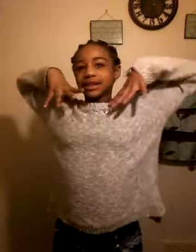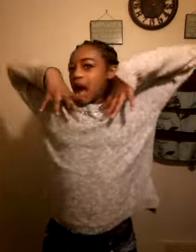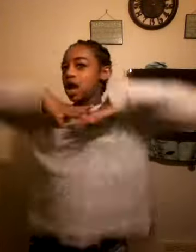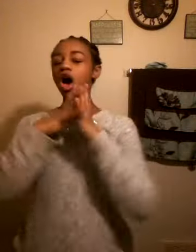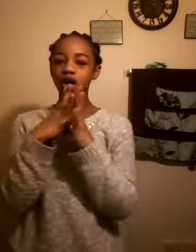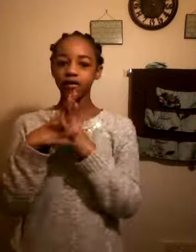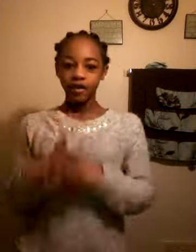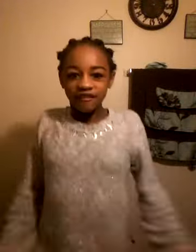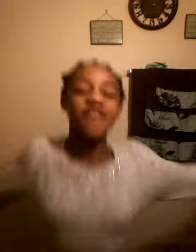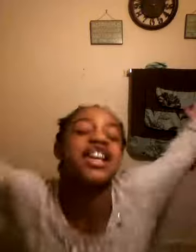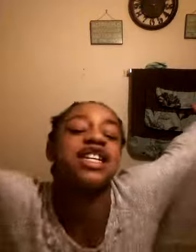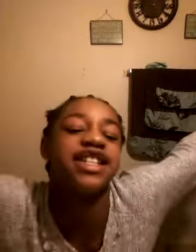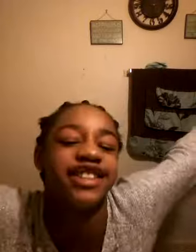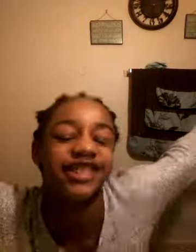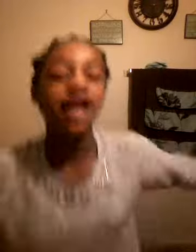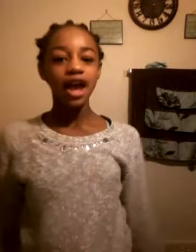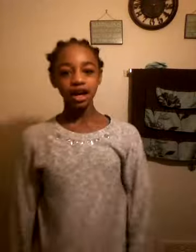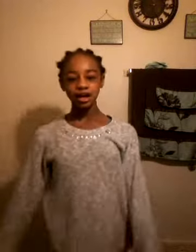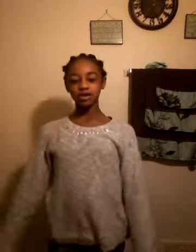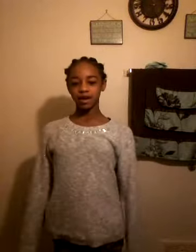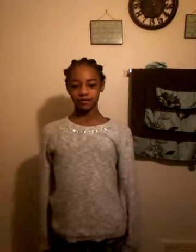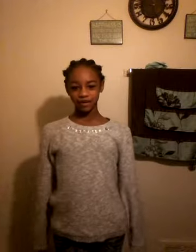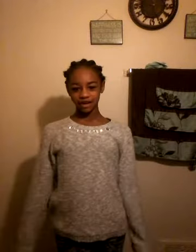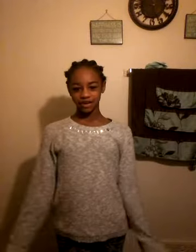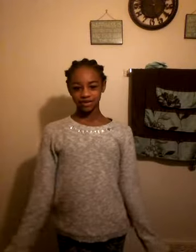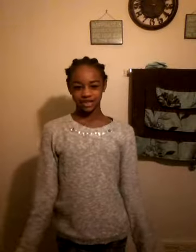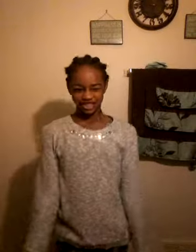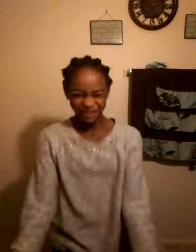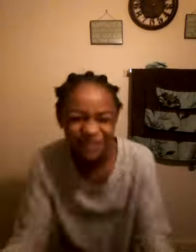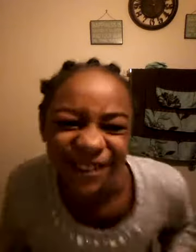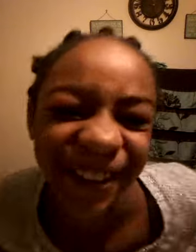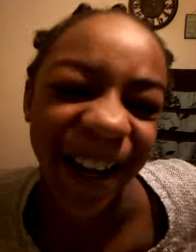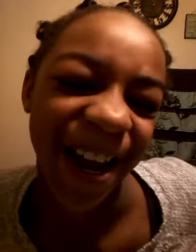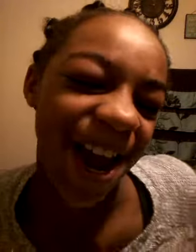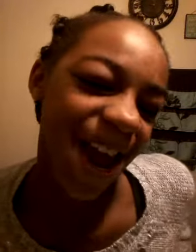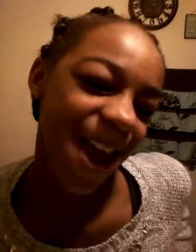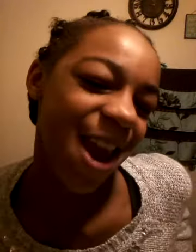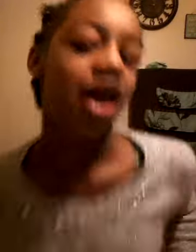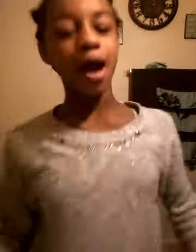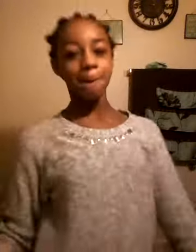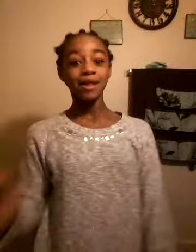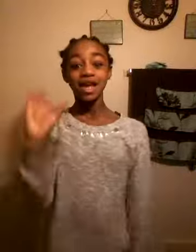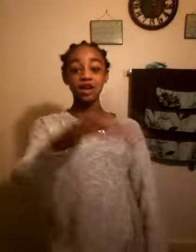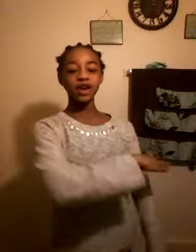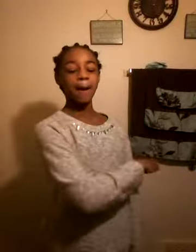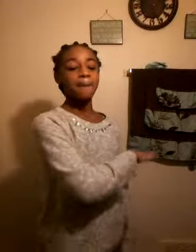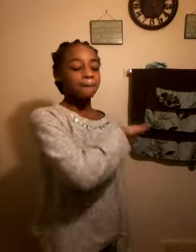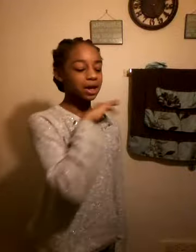I love fashion and I love doing make it funny faces okay not for that but